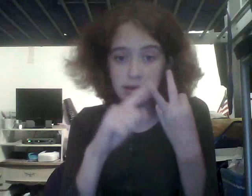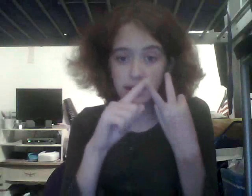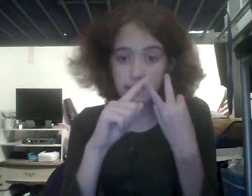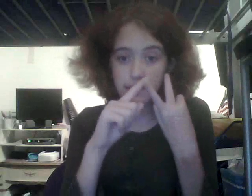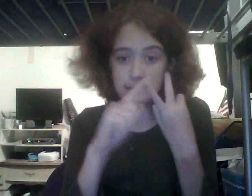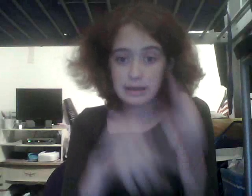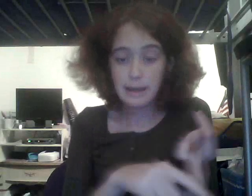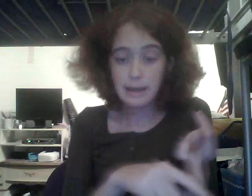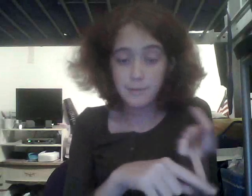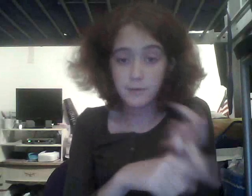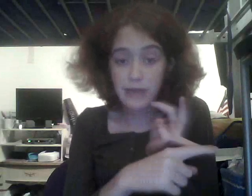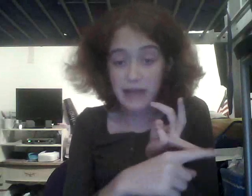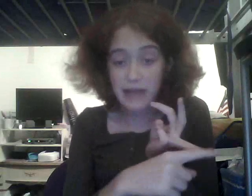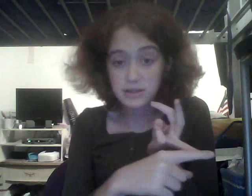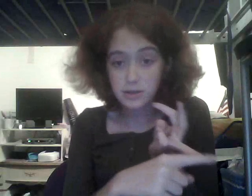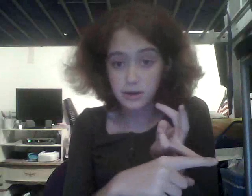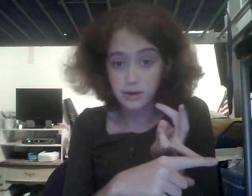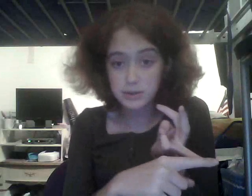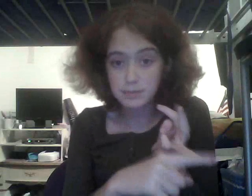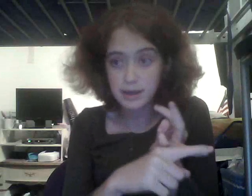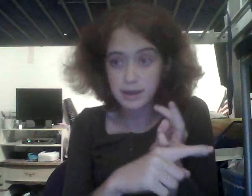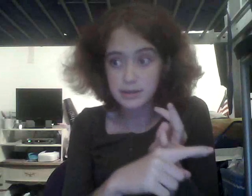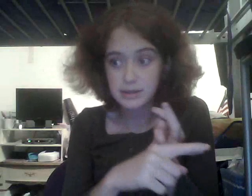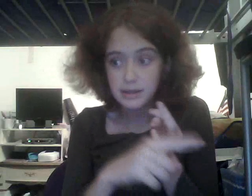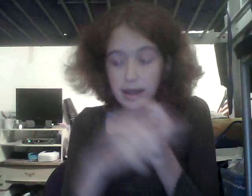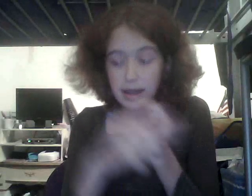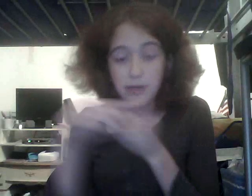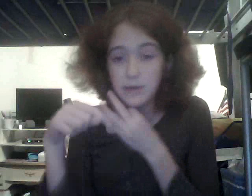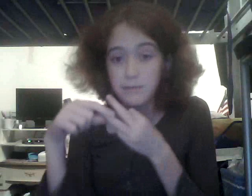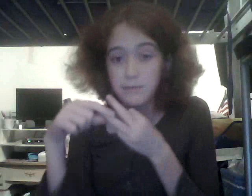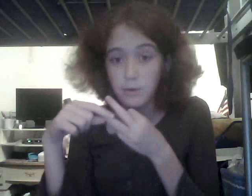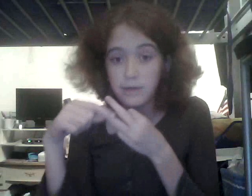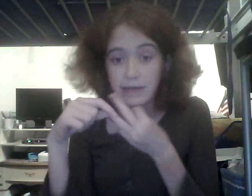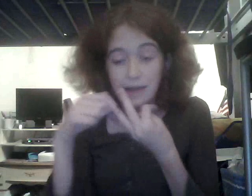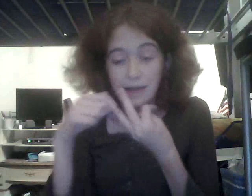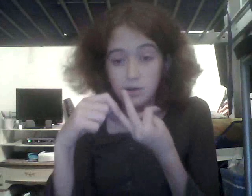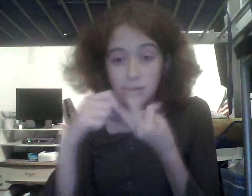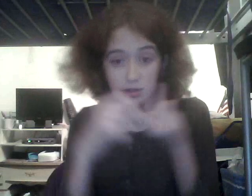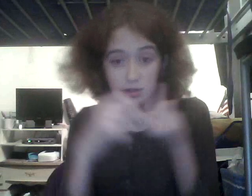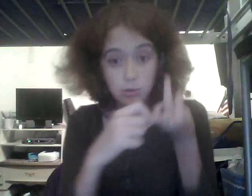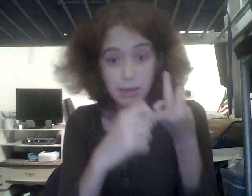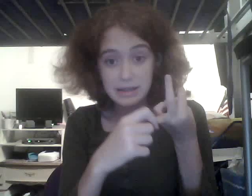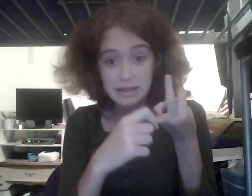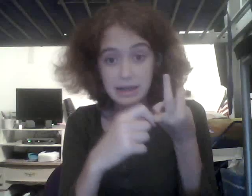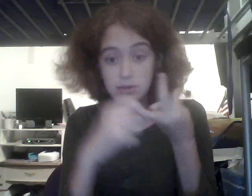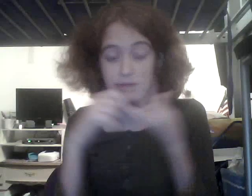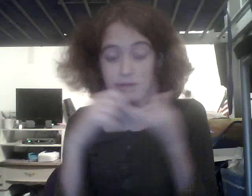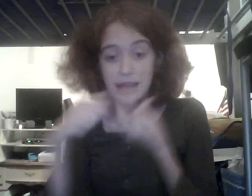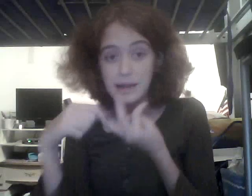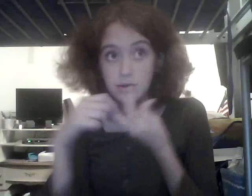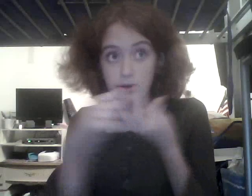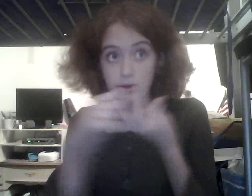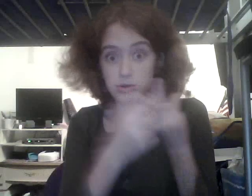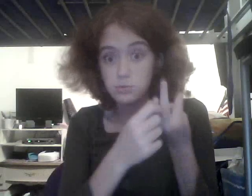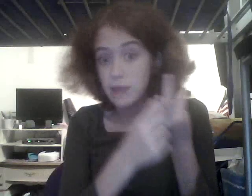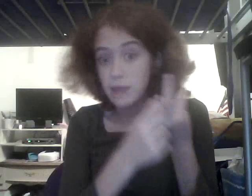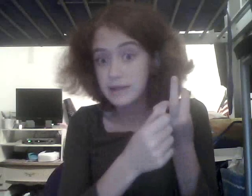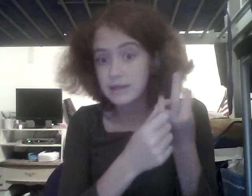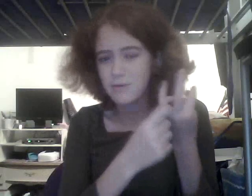Um, I prefer cats to dogs, because I do have both, I have a cat, dog, and two mice, and I used to have a cat, a dog, and two rats, and I've always